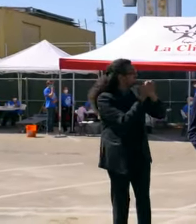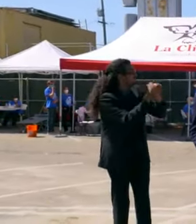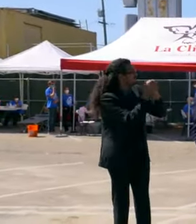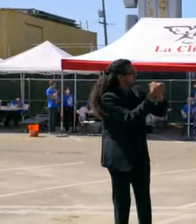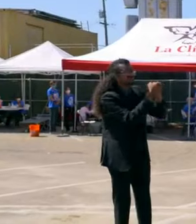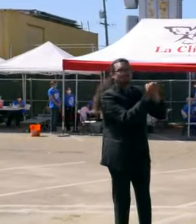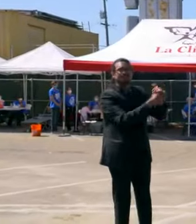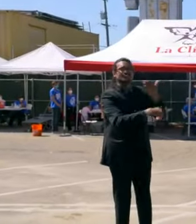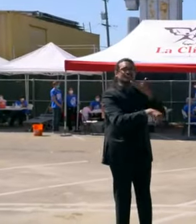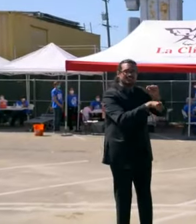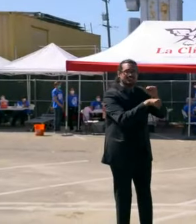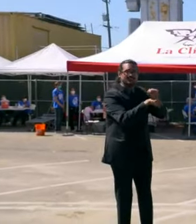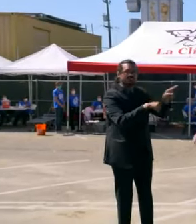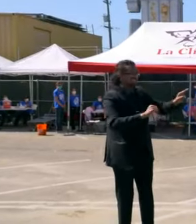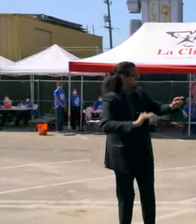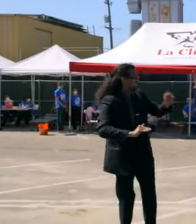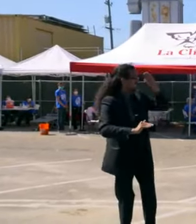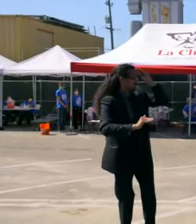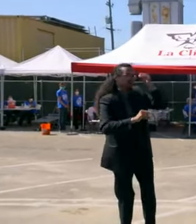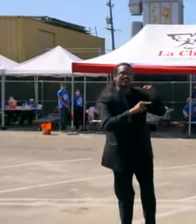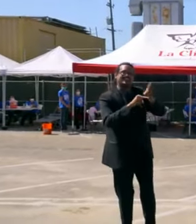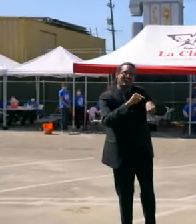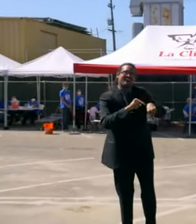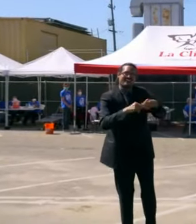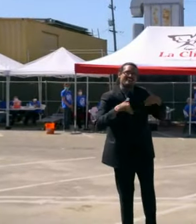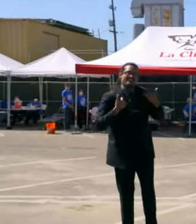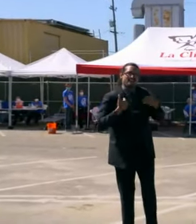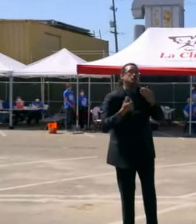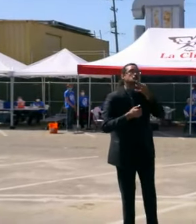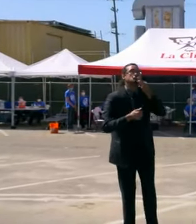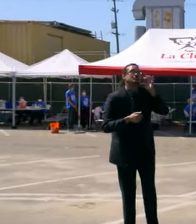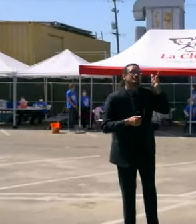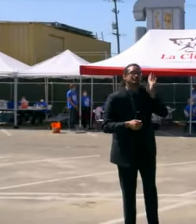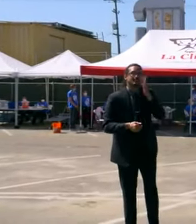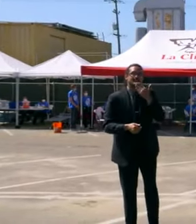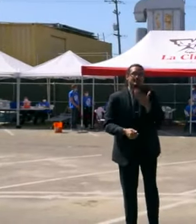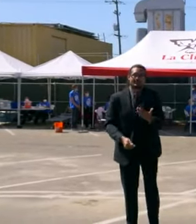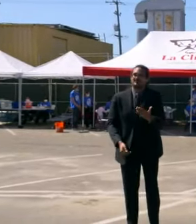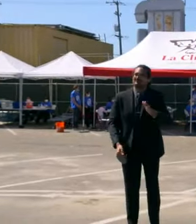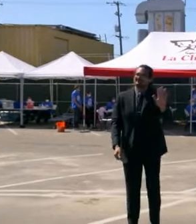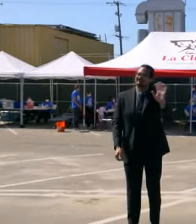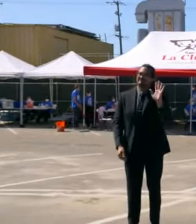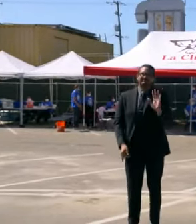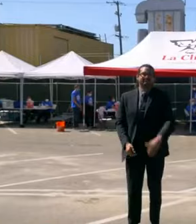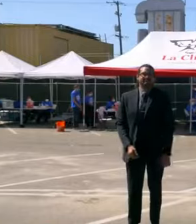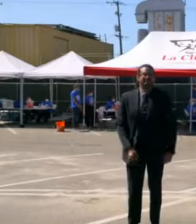And he's too young, but he's going to get there eventually. I want to thank everybody for the privilege and opportunity to be here. Take care.